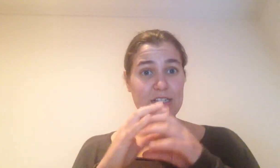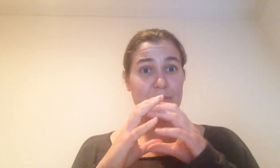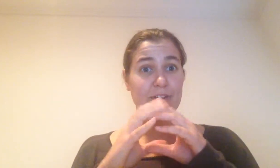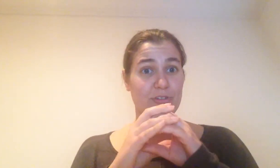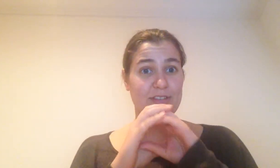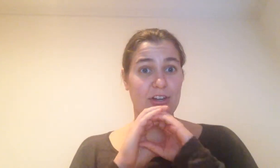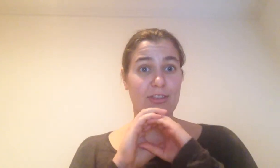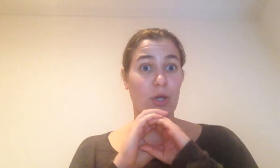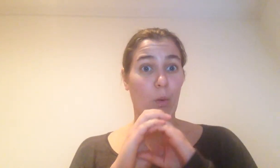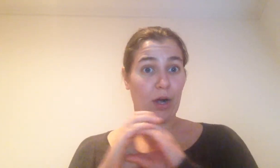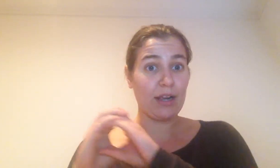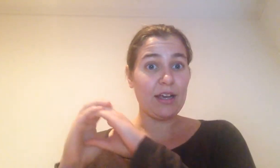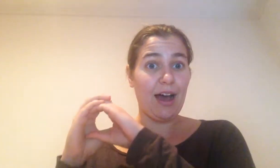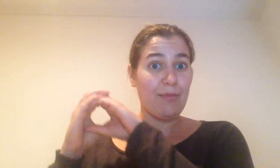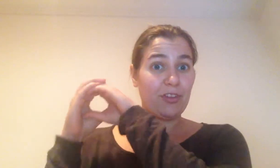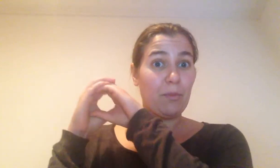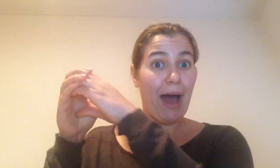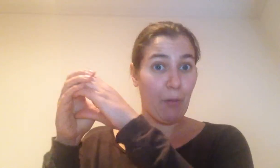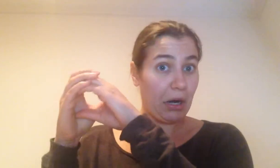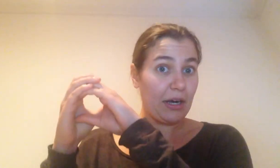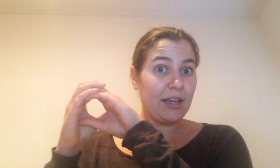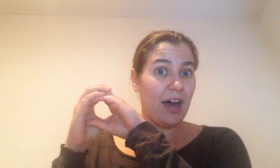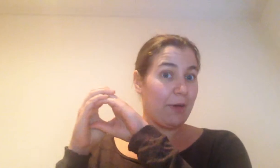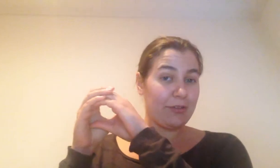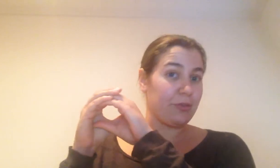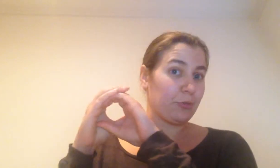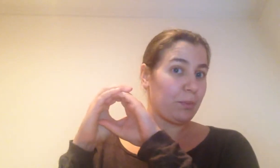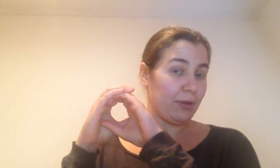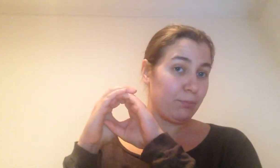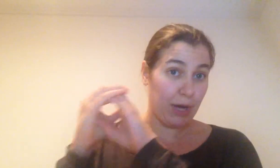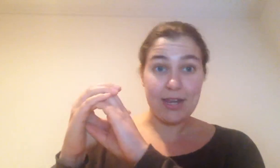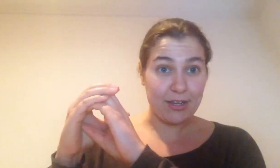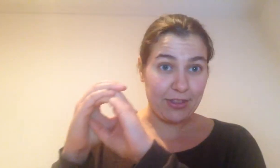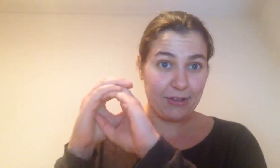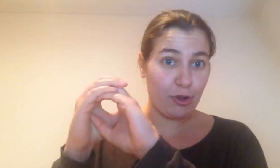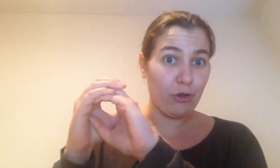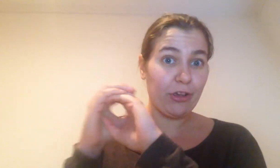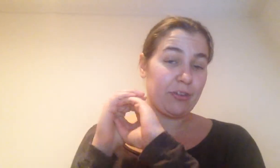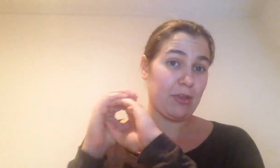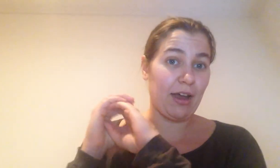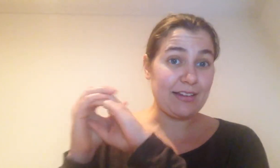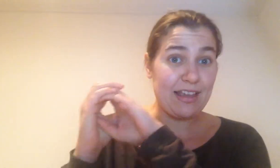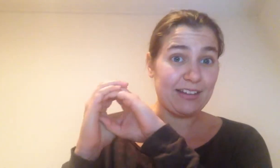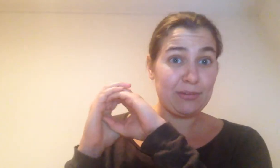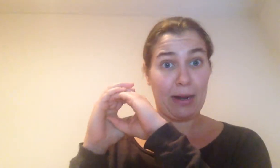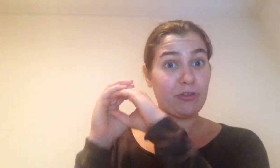some countries that are in the core. This is the power. All right. So this would be Britain during the age of colonialism, the United States, perhaps